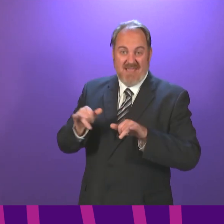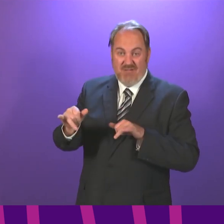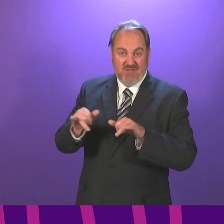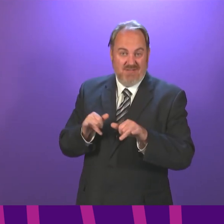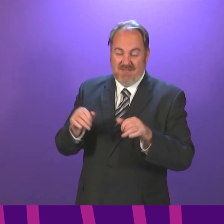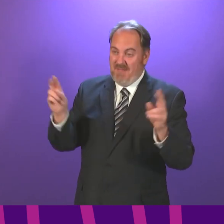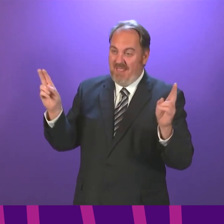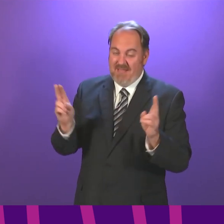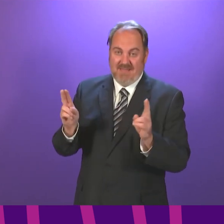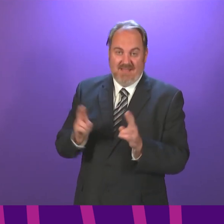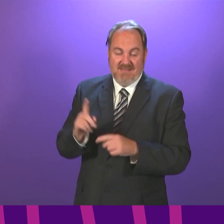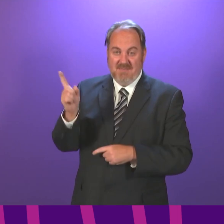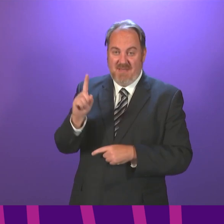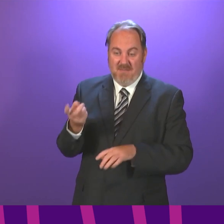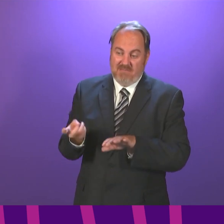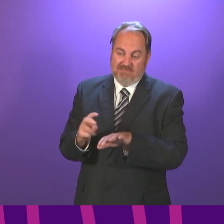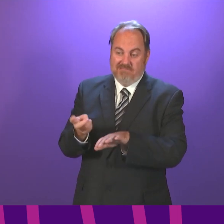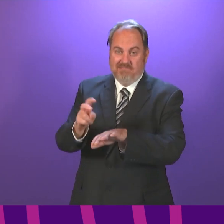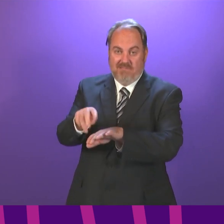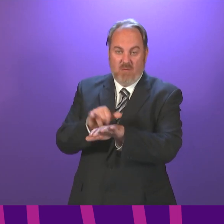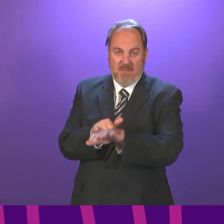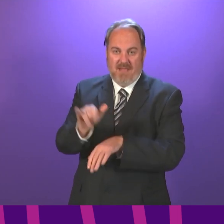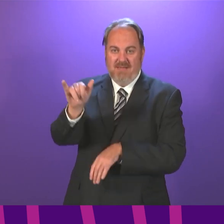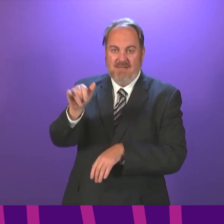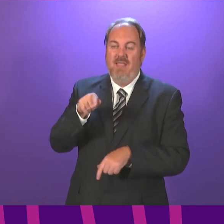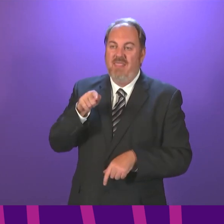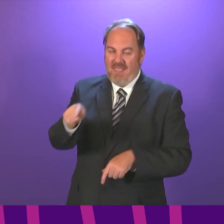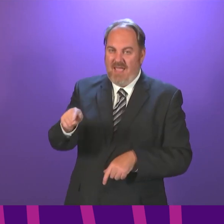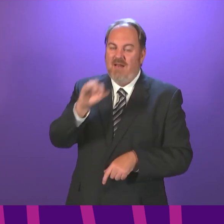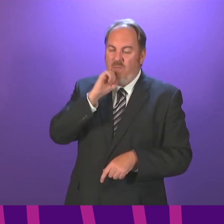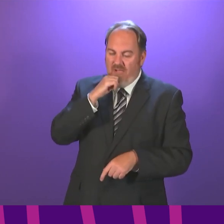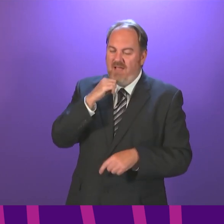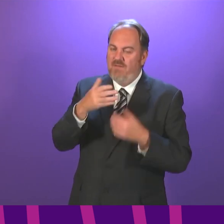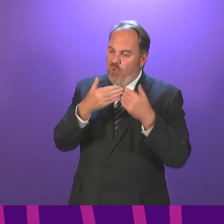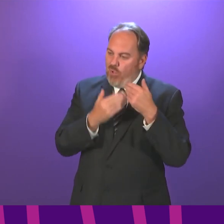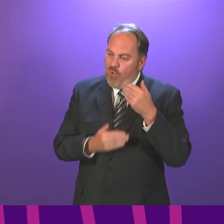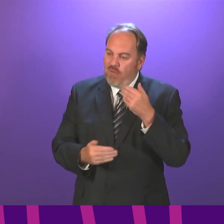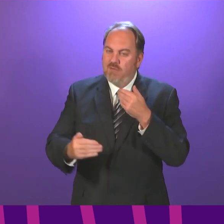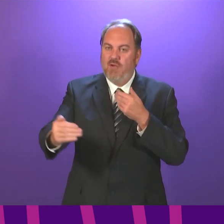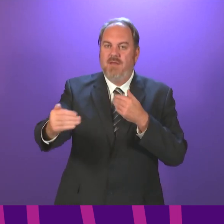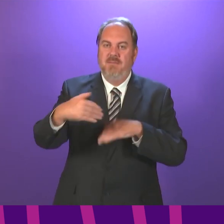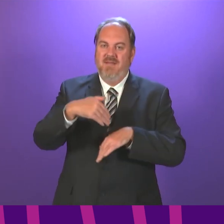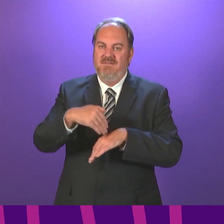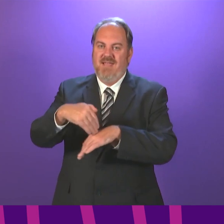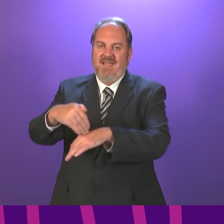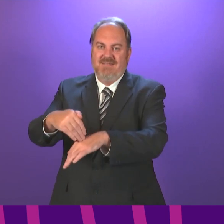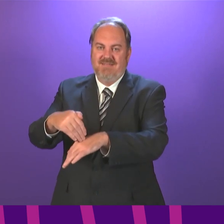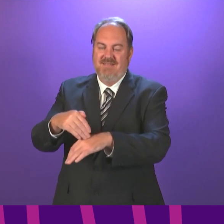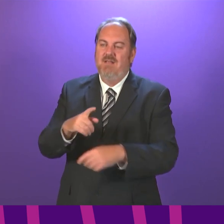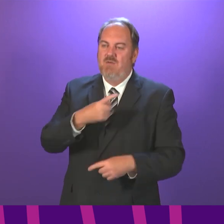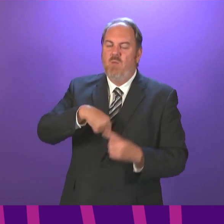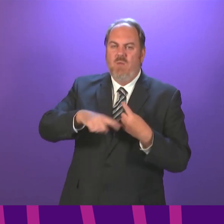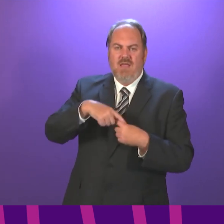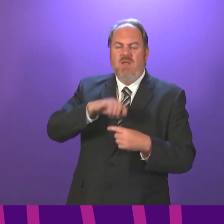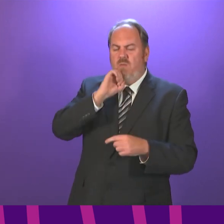tourism into Scotland, the impact of that is going to be longest lasting. Therefore, it is important that we continue to do what we can to